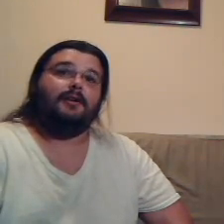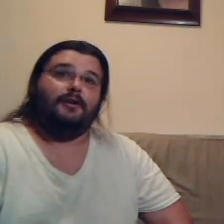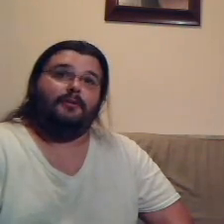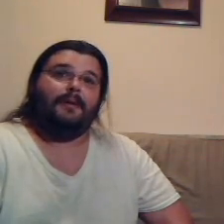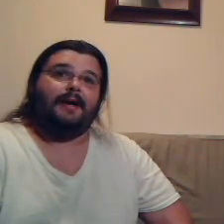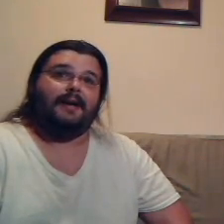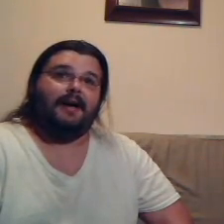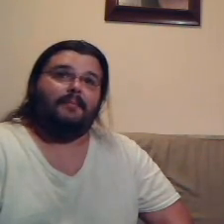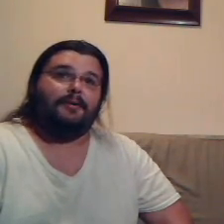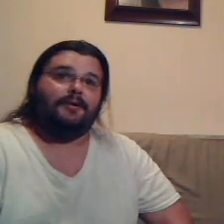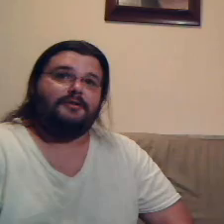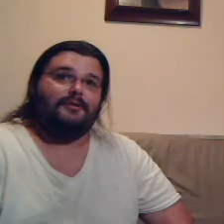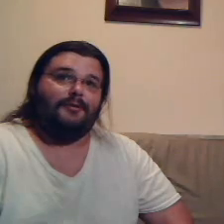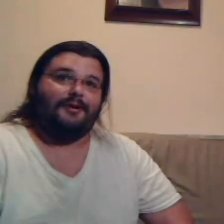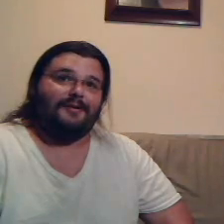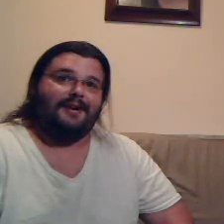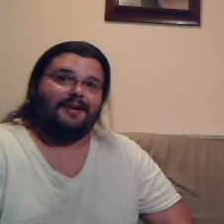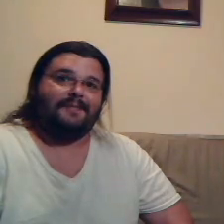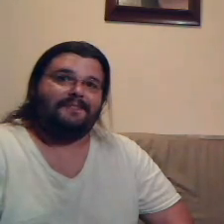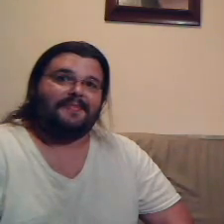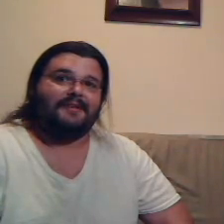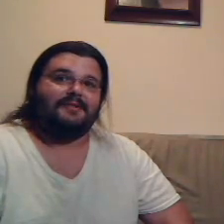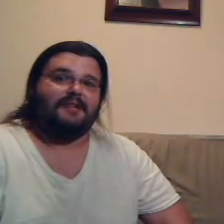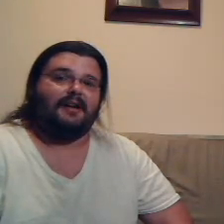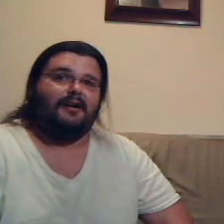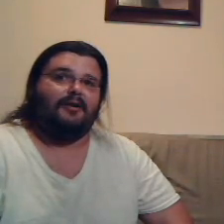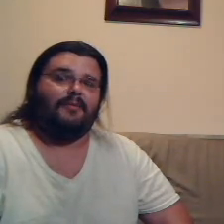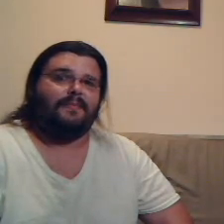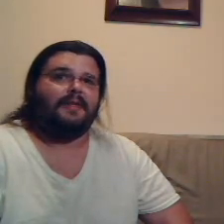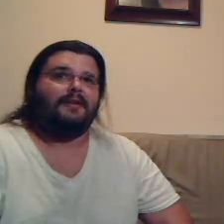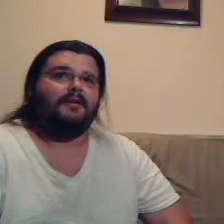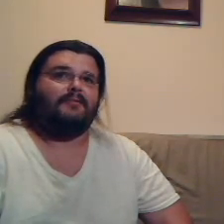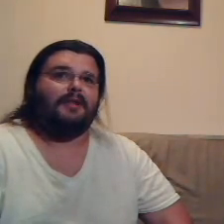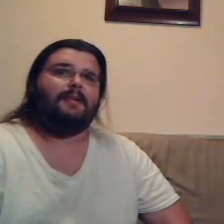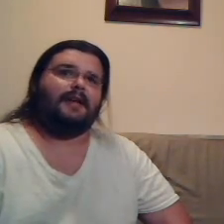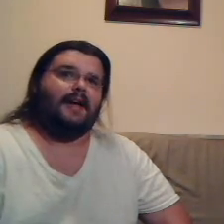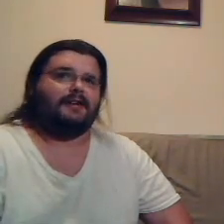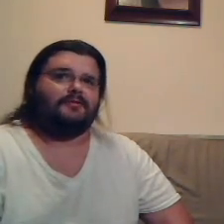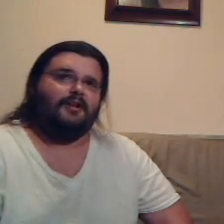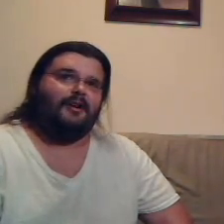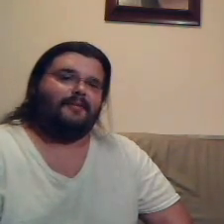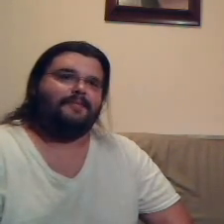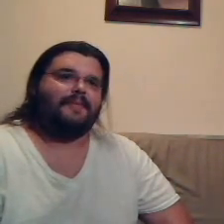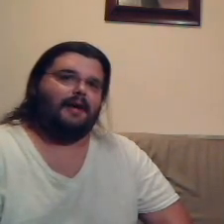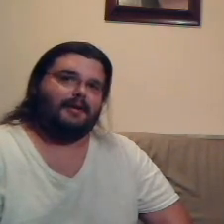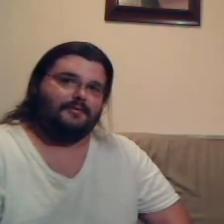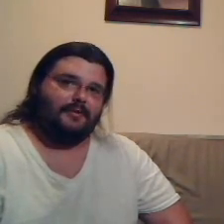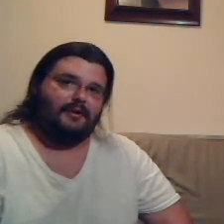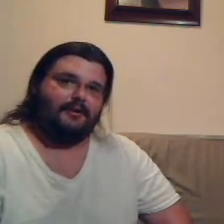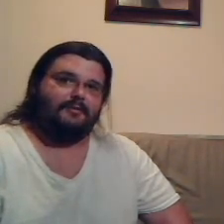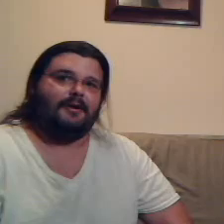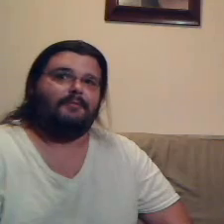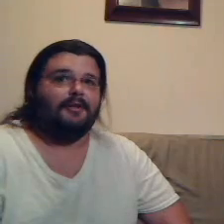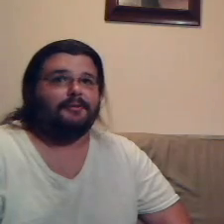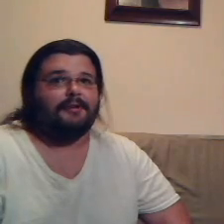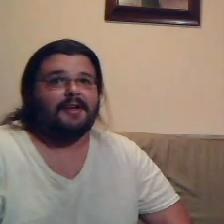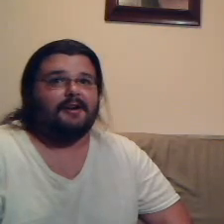you may now put your order in. She's like, oh, well, let me get an extra long. Extra long, you want it with or without